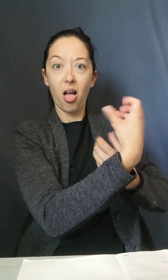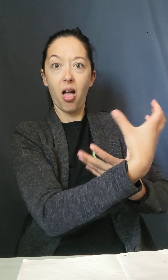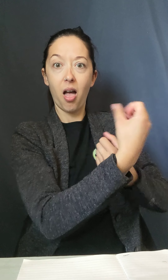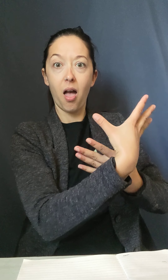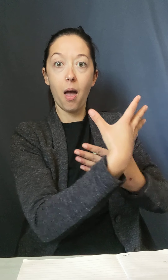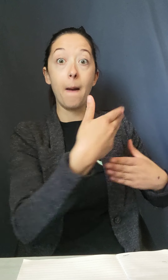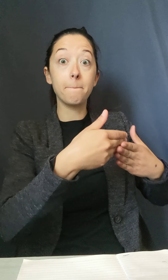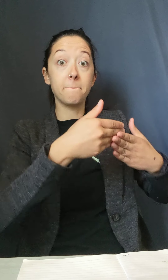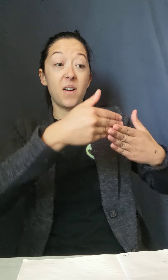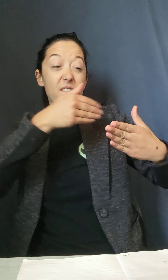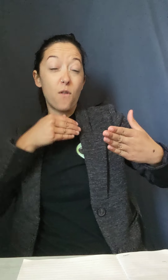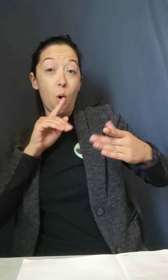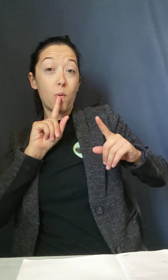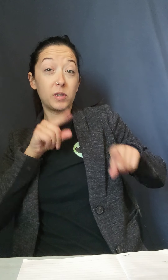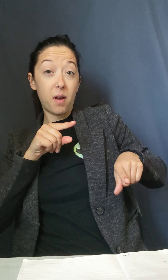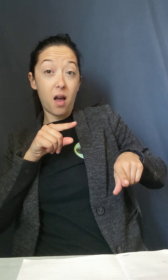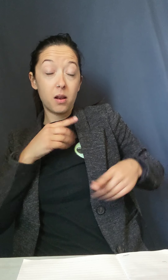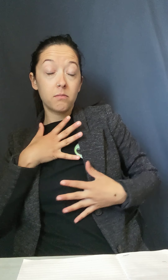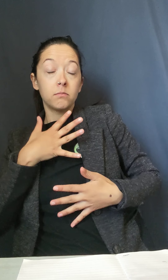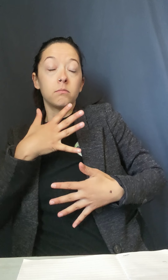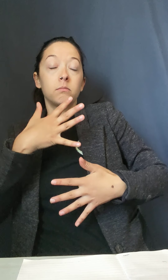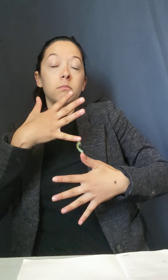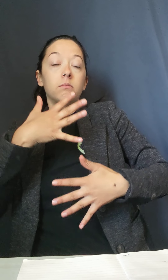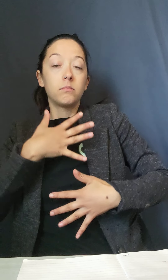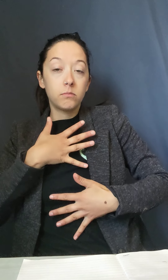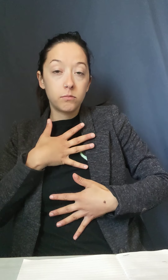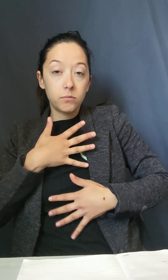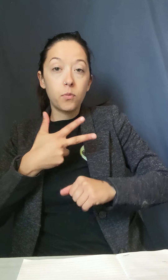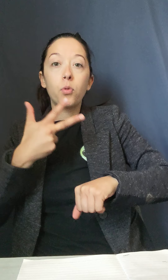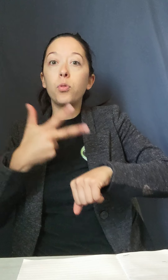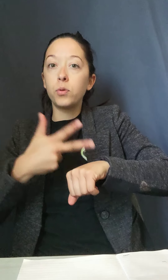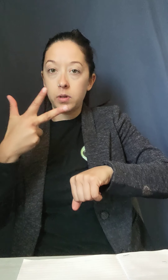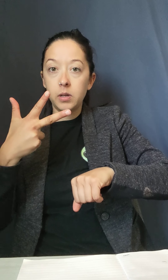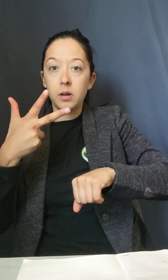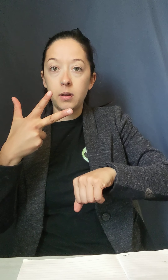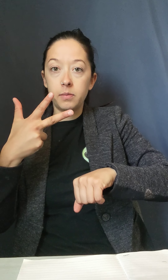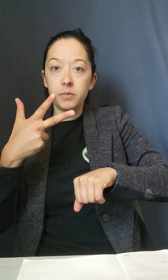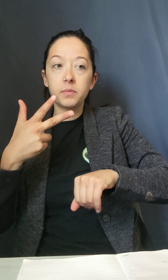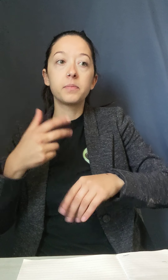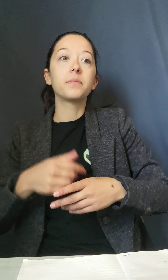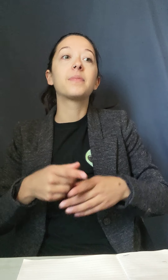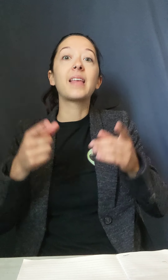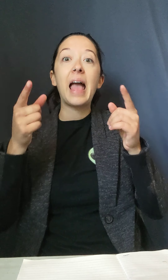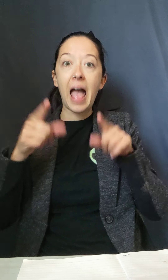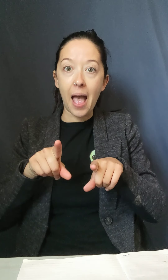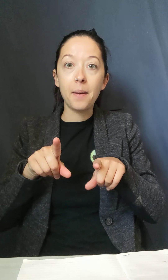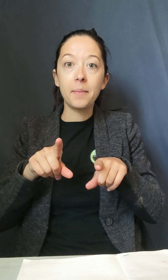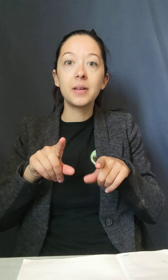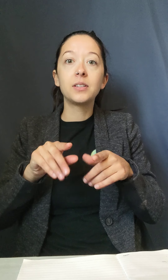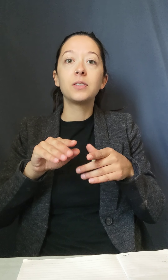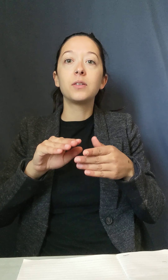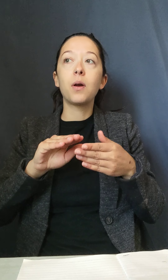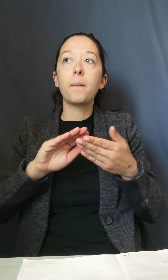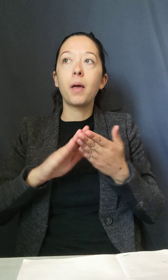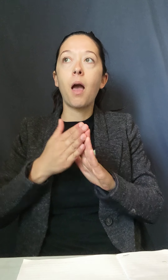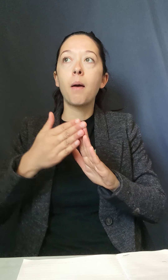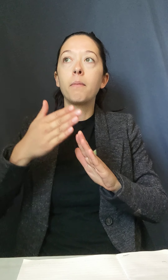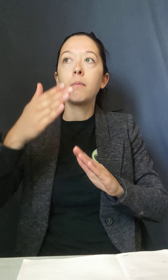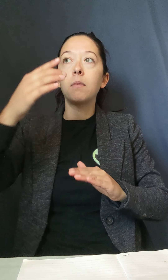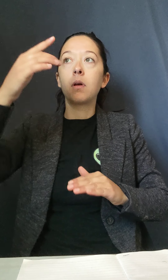breath, that makes you present. It brings you into the moment. You become like totally mindful and present in that moment. You